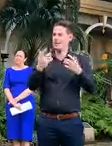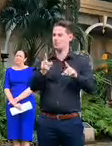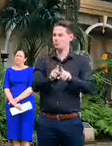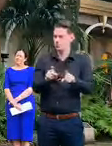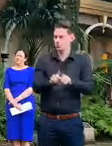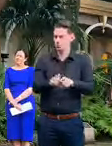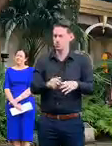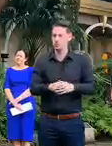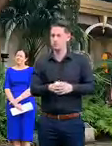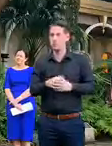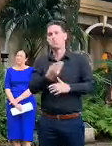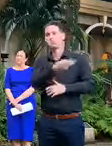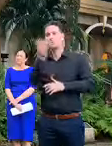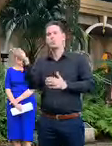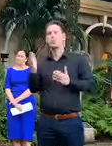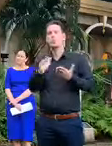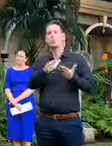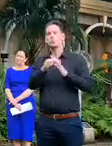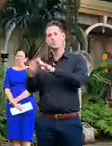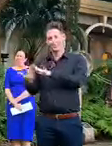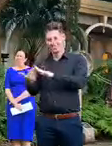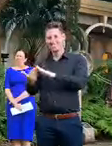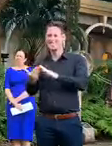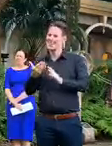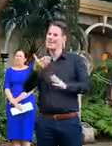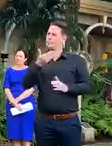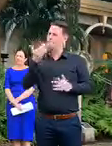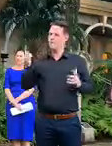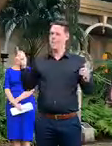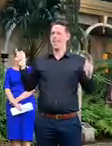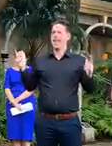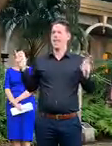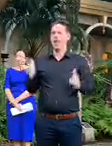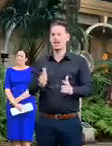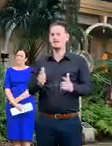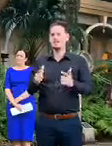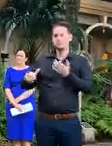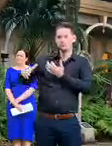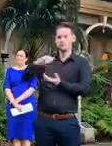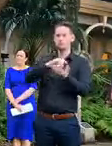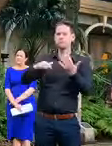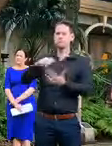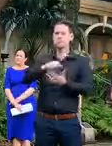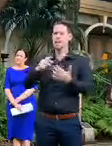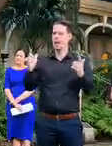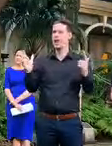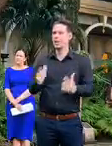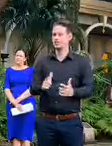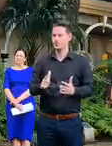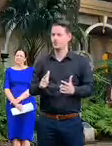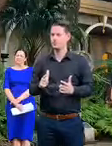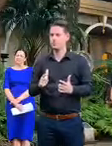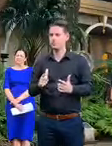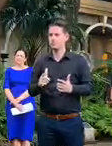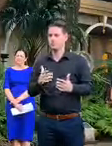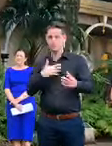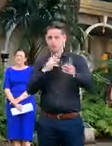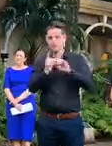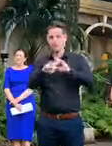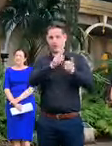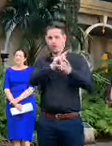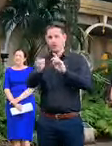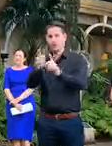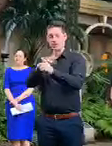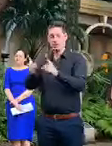but for the entire community we need to reduce the number of people every person has contact with every